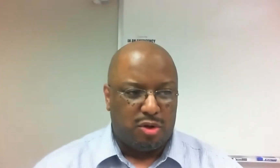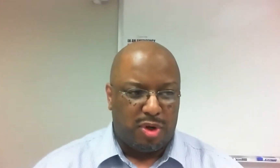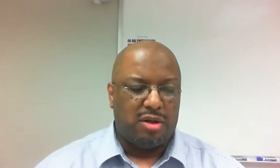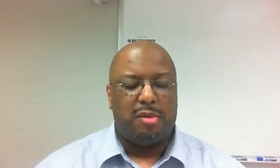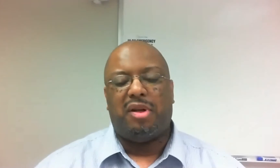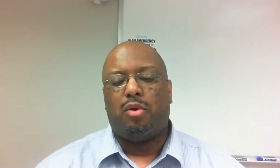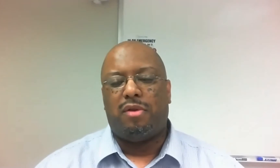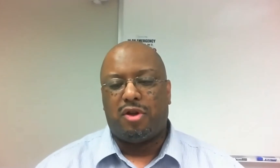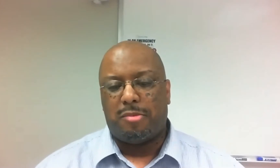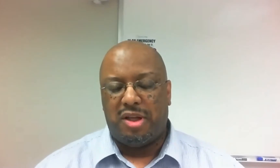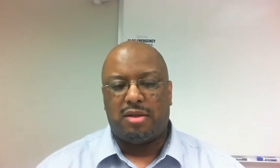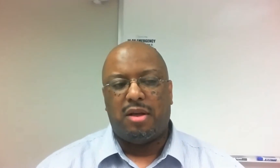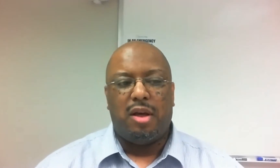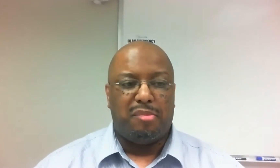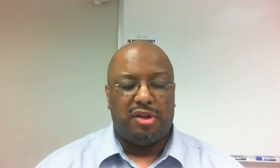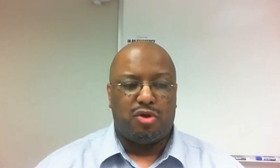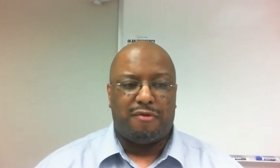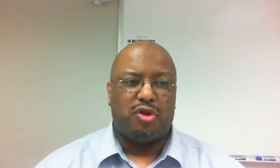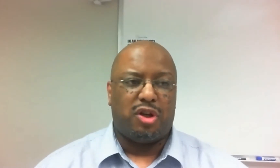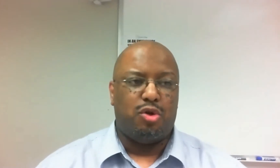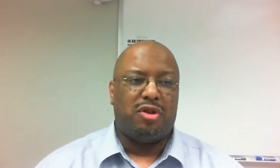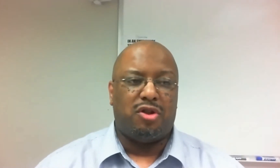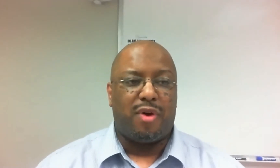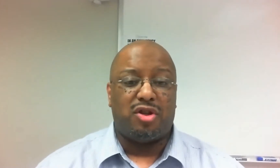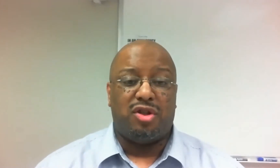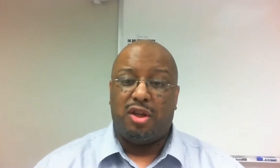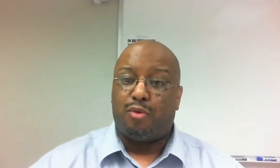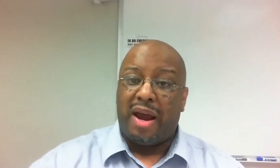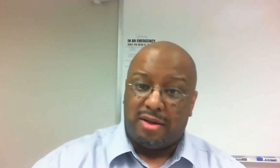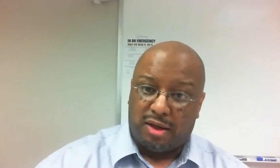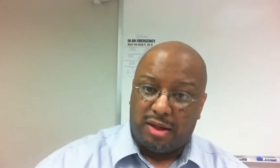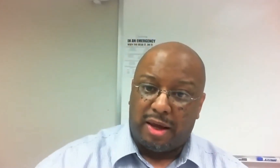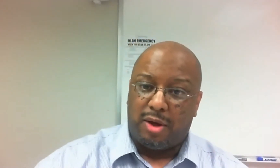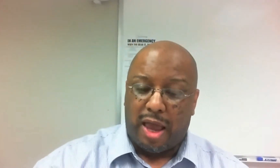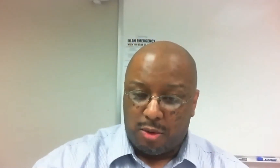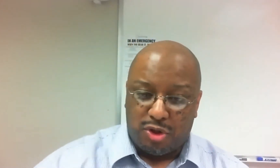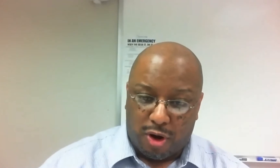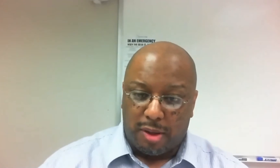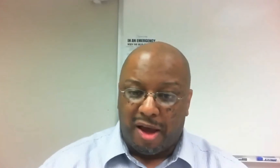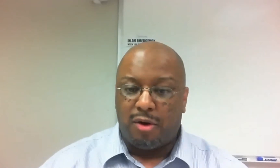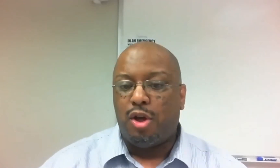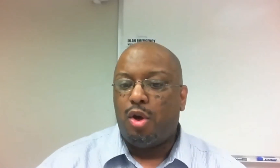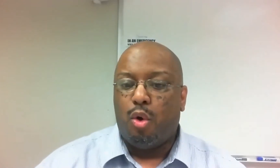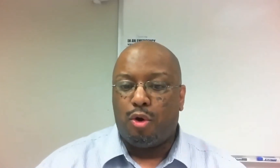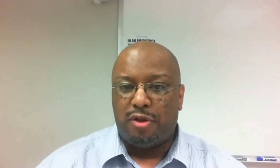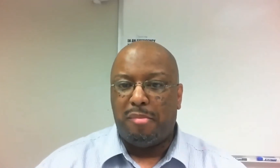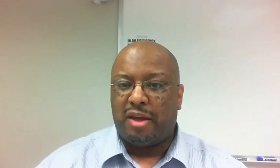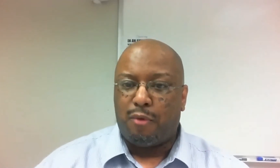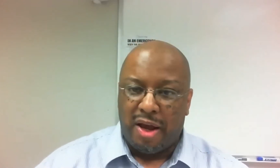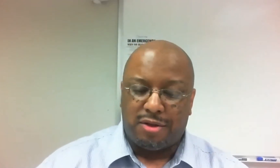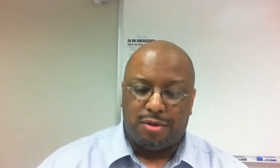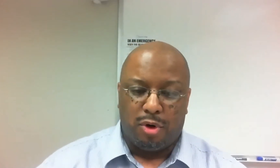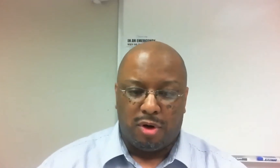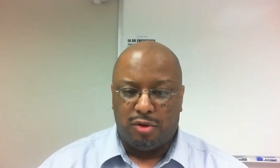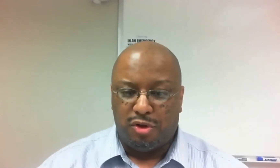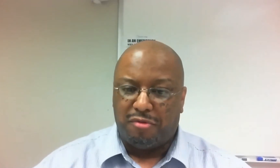the situation, depending on the circumstance, police officer can use the discretion to either write a ticket like Patty was talking about or either make an